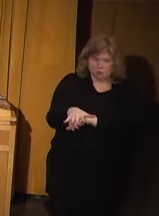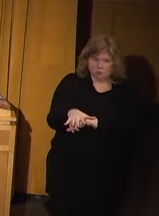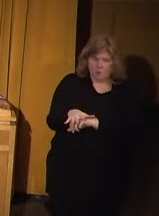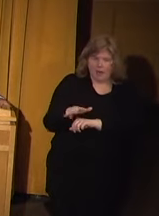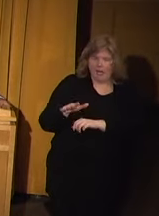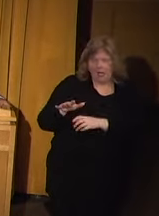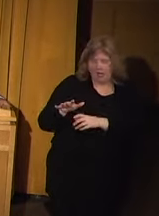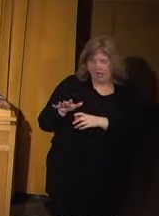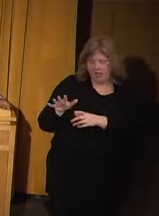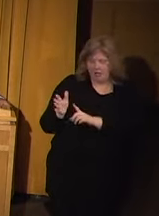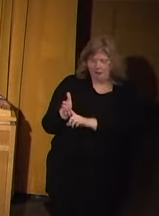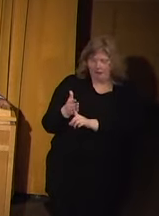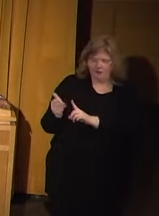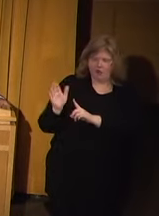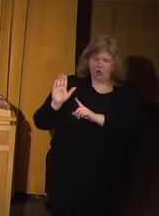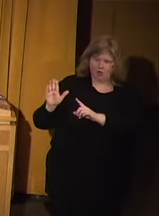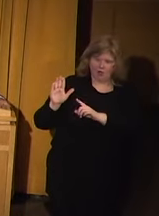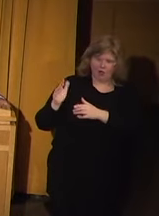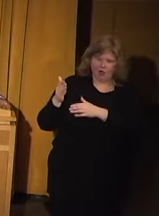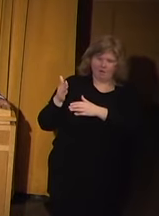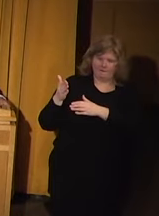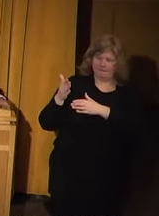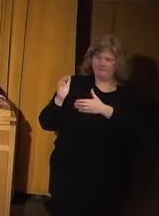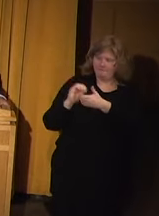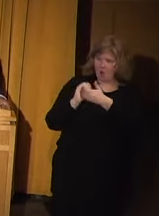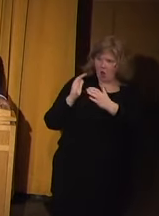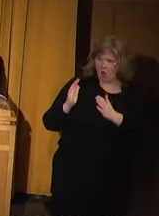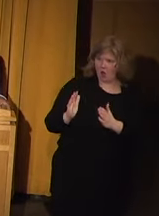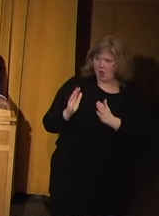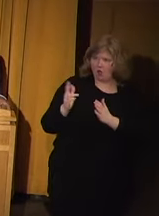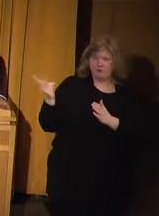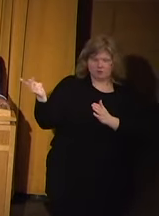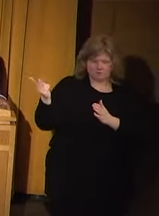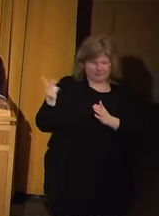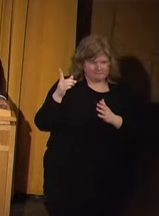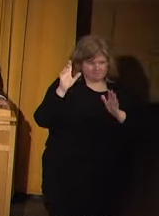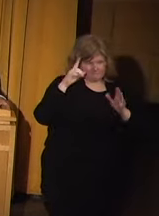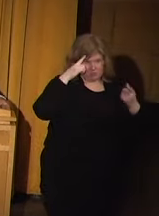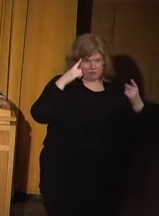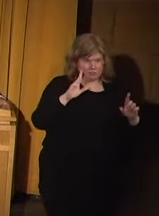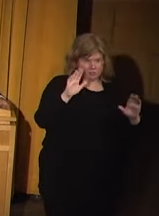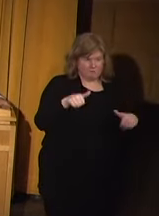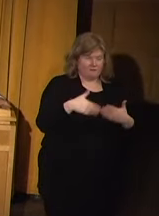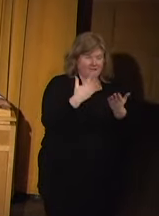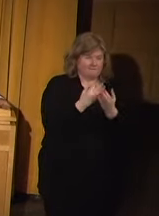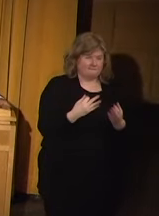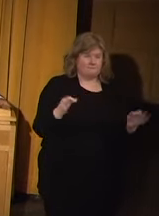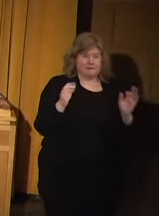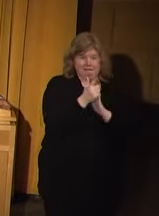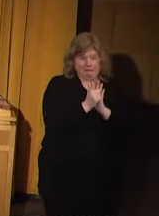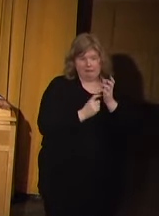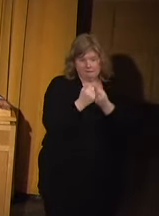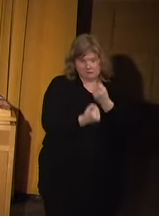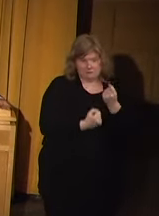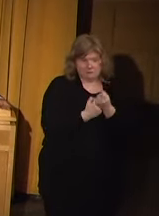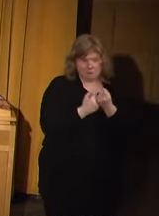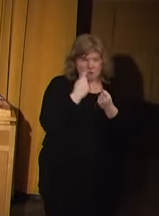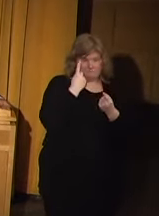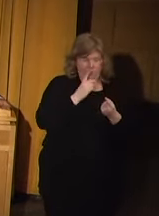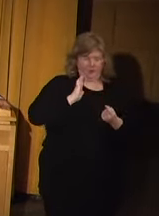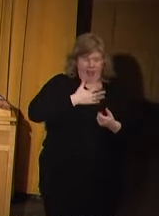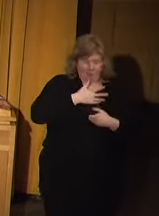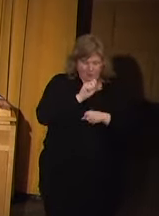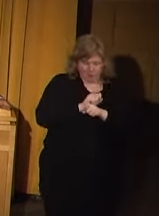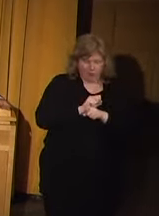took any arm twisting because our partners here, Barry Kuperman up in the corner, but they have agreed to provide pro bono legal support to our work.